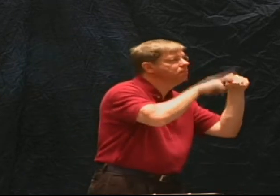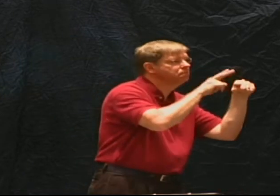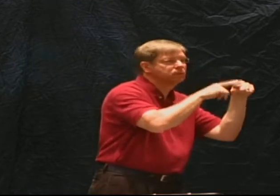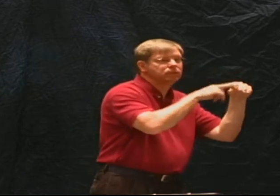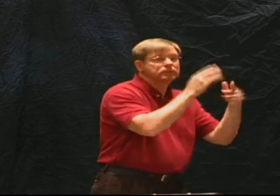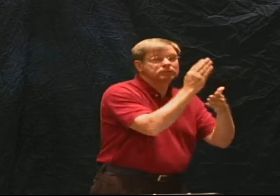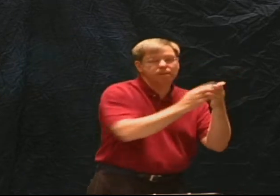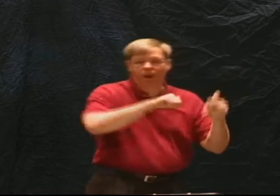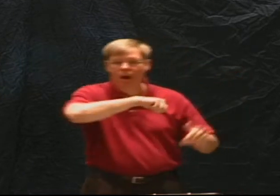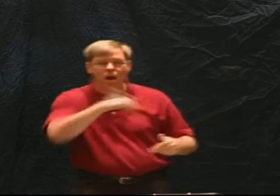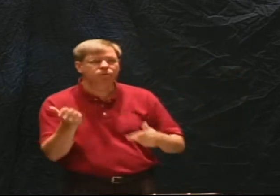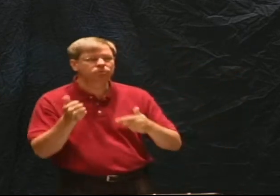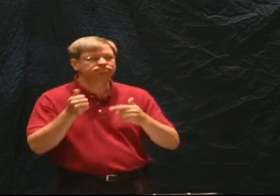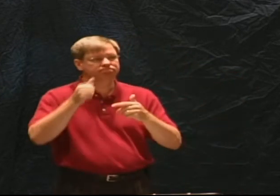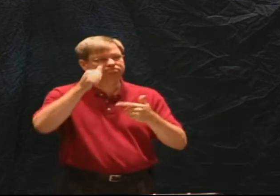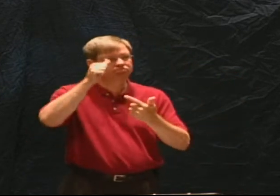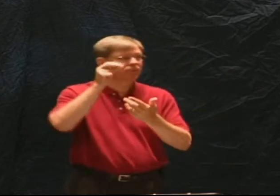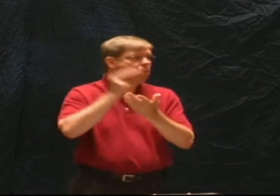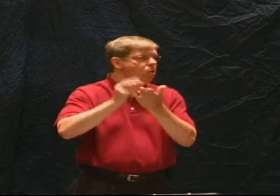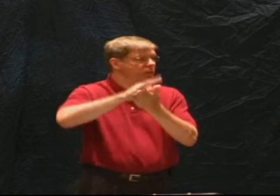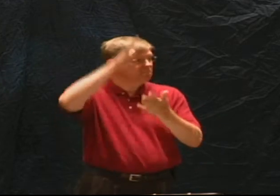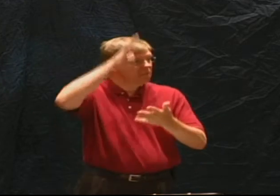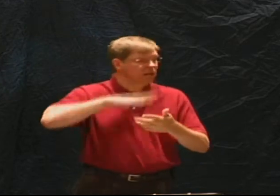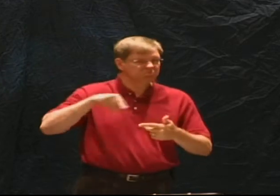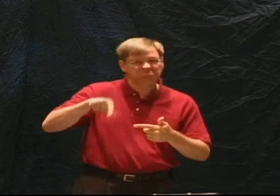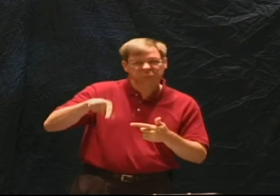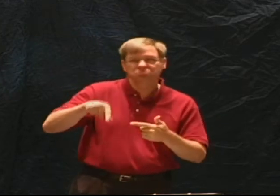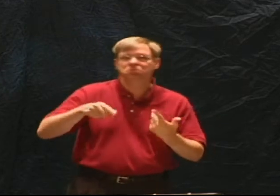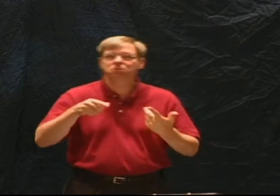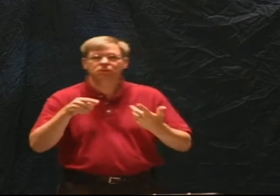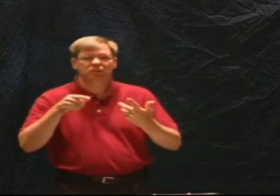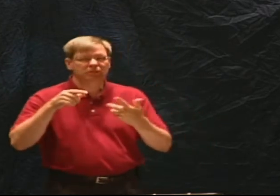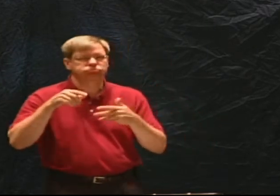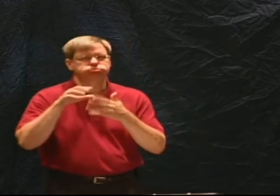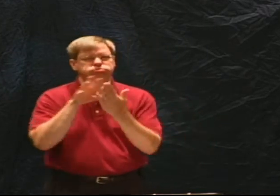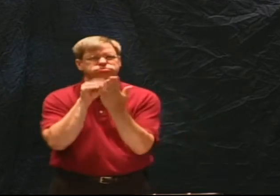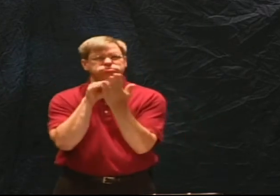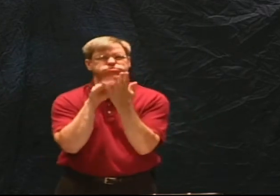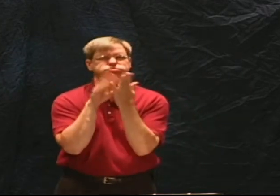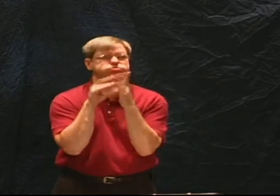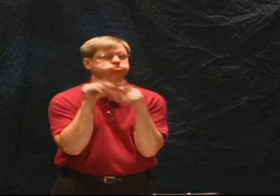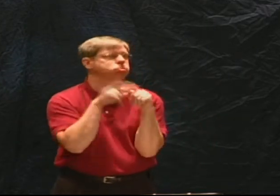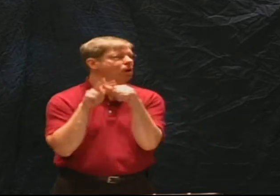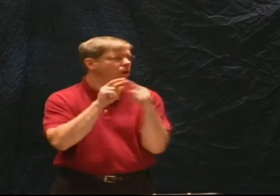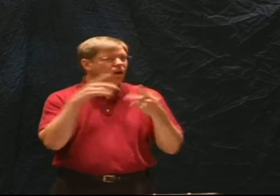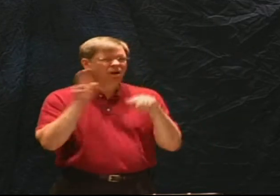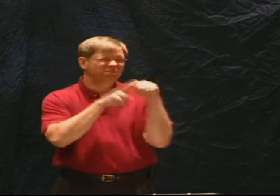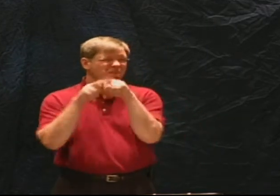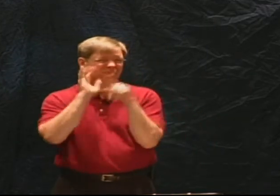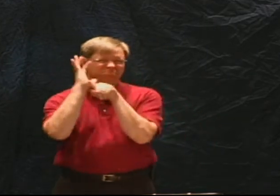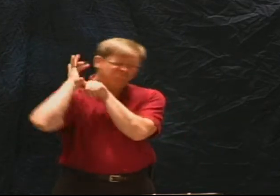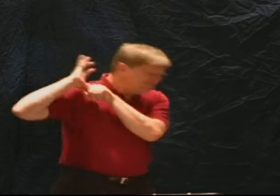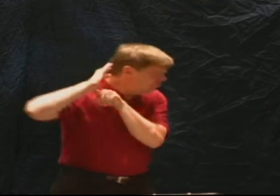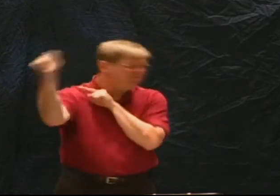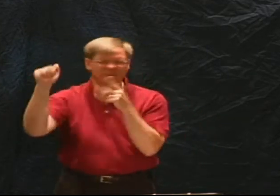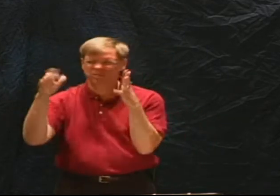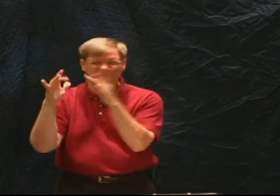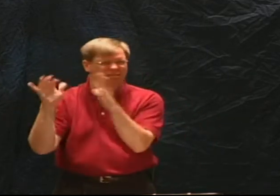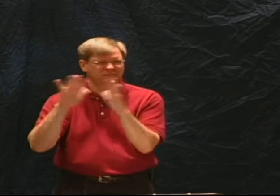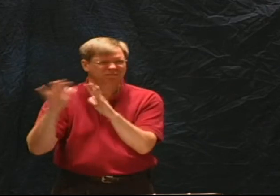I remember learning vocabulary as a child. And it was